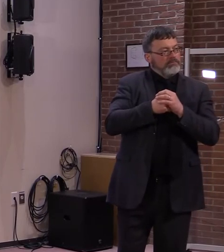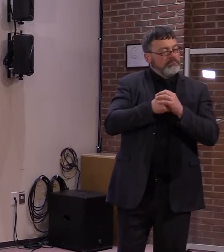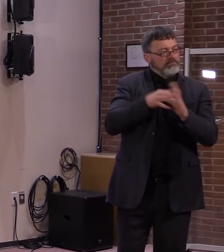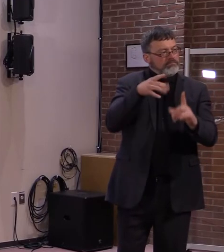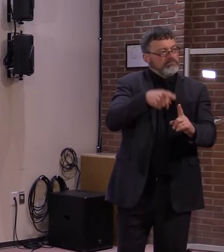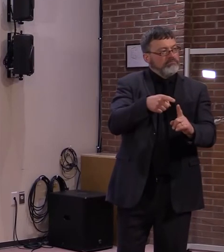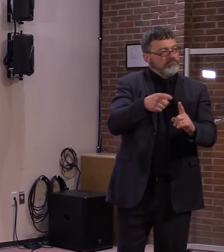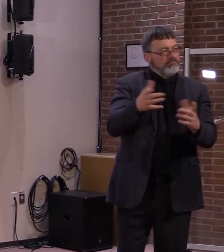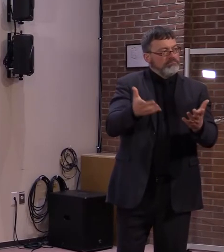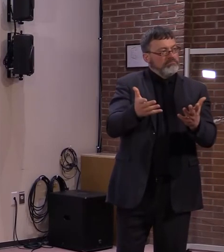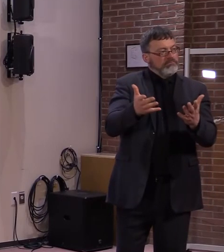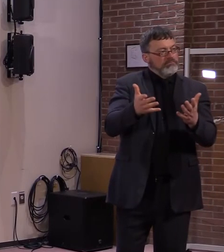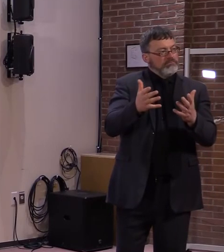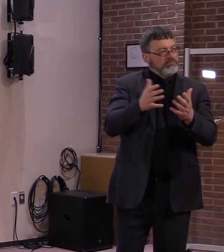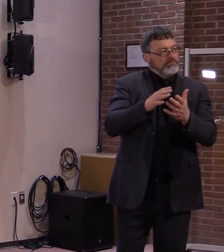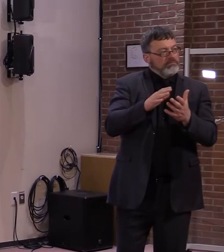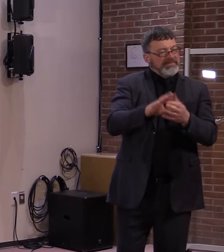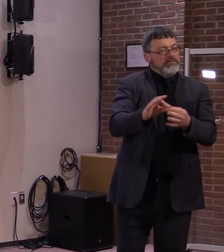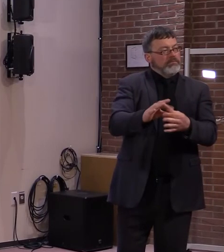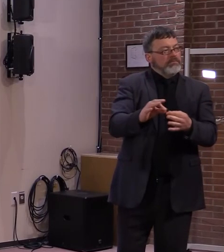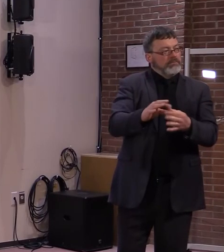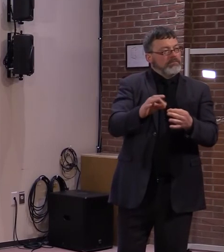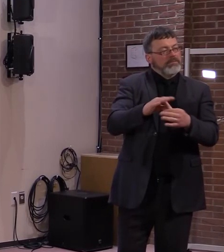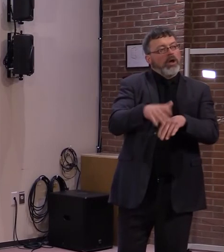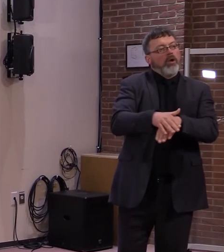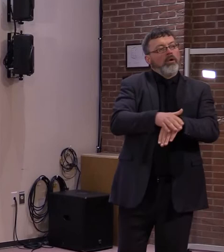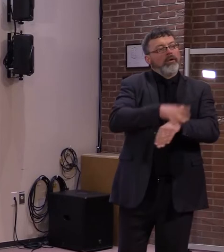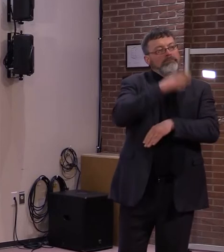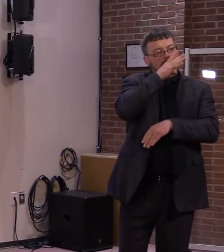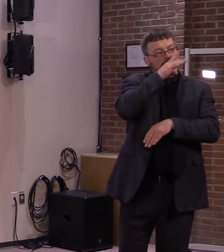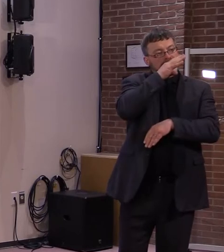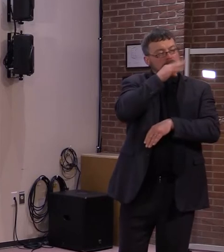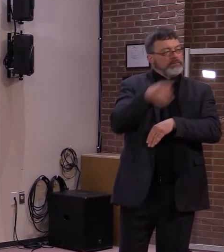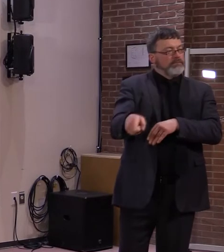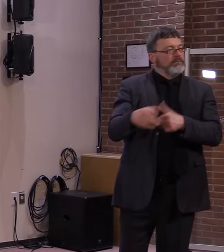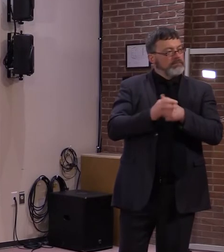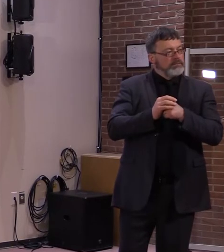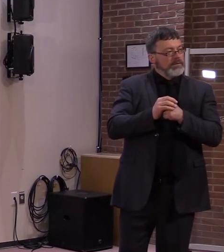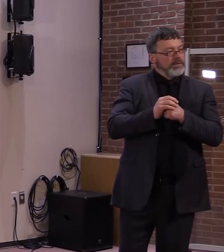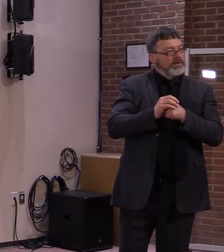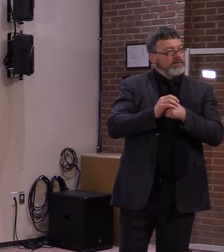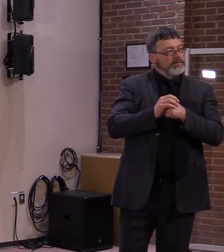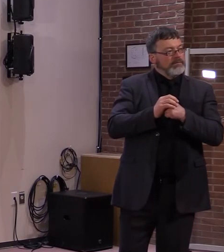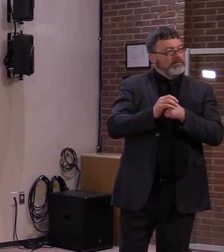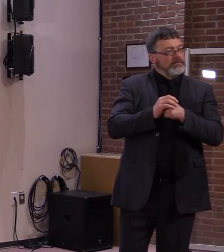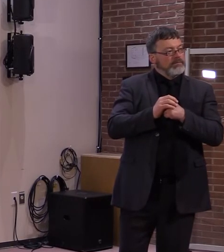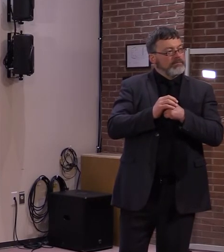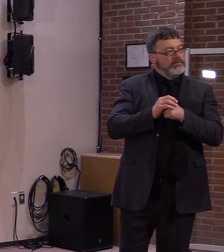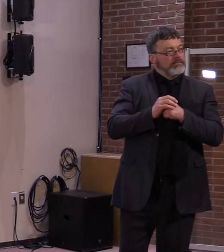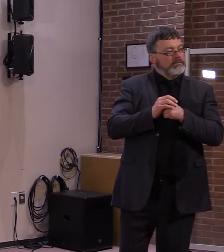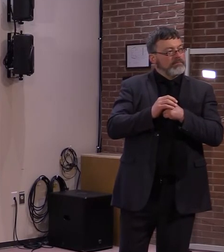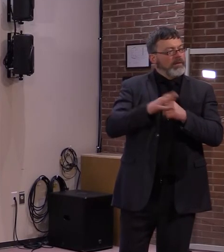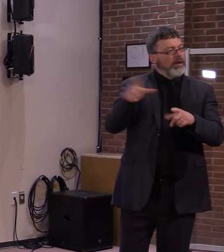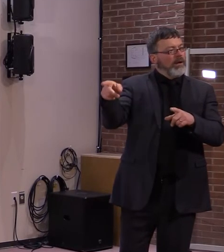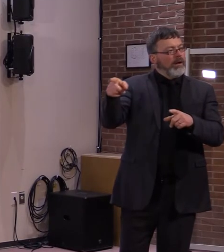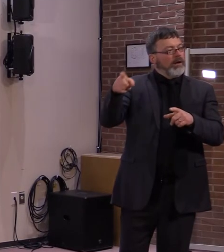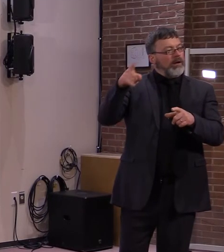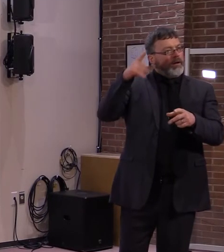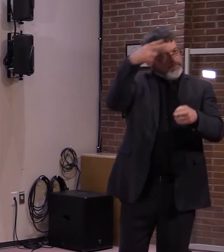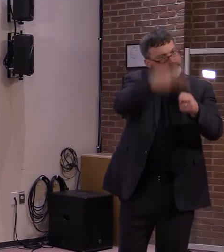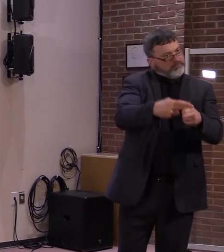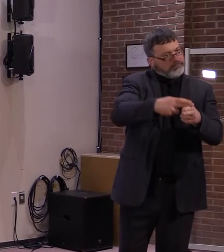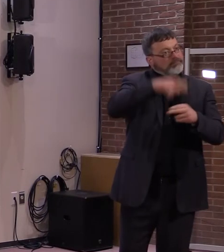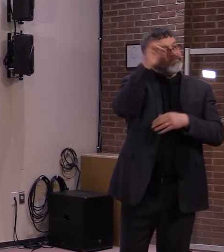cases among younger people was due to better behavior because it had been seen in other states as